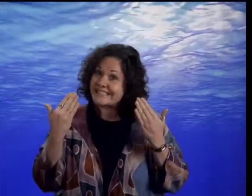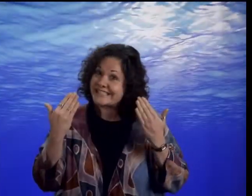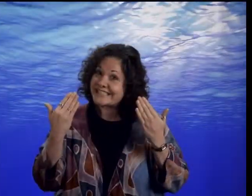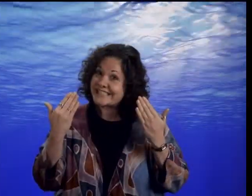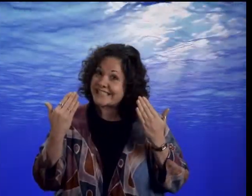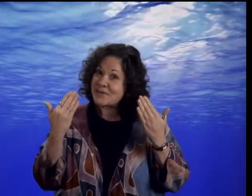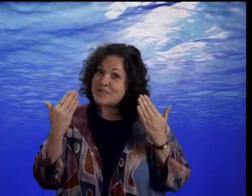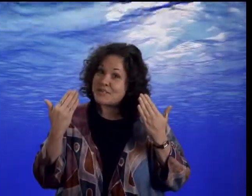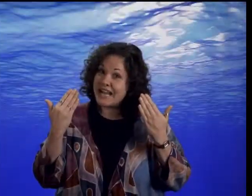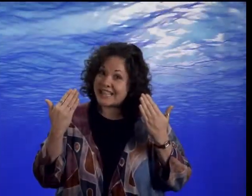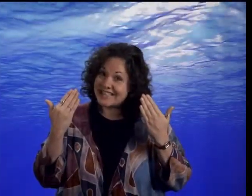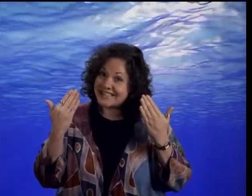was smiling.